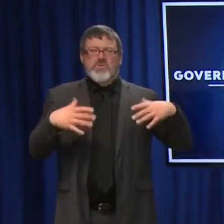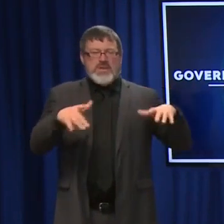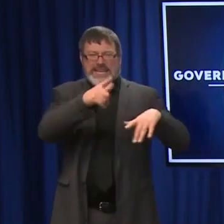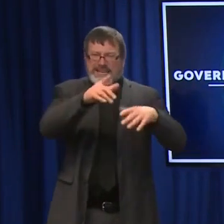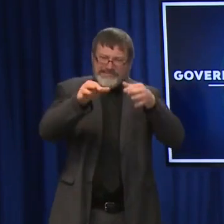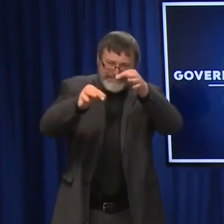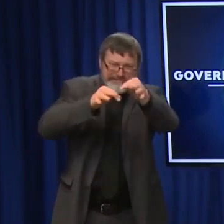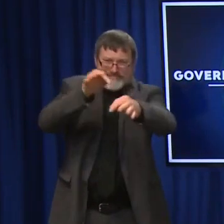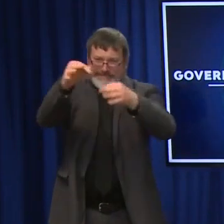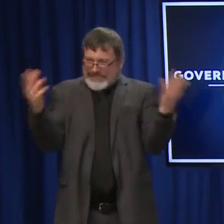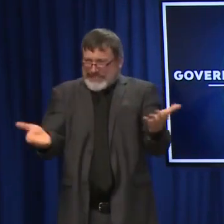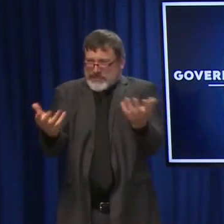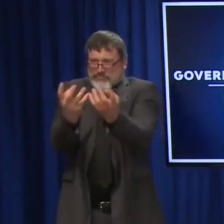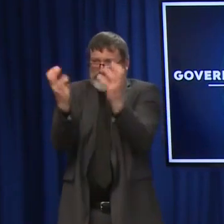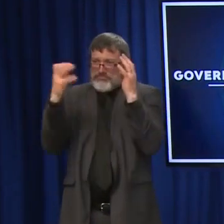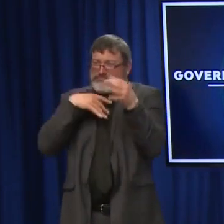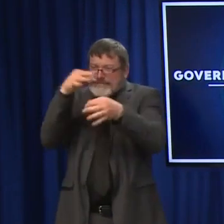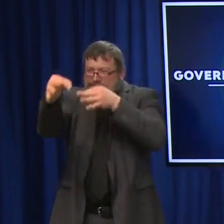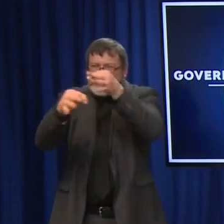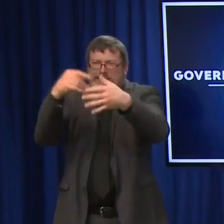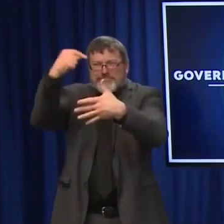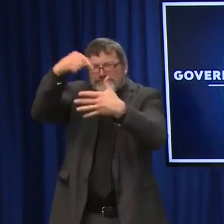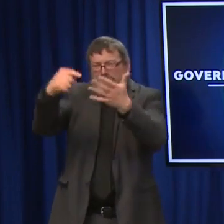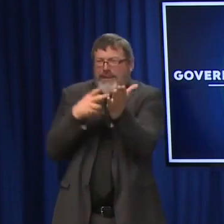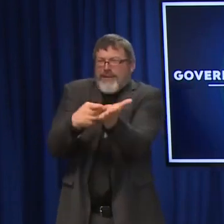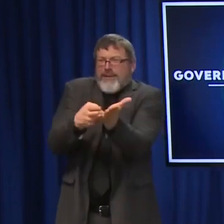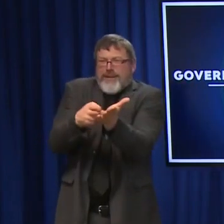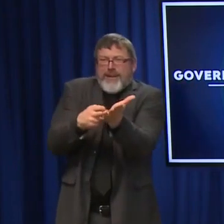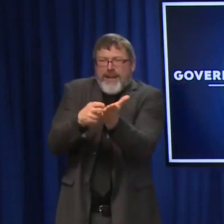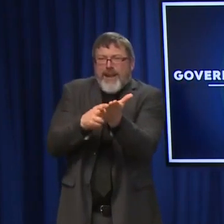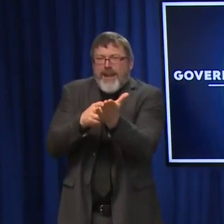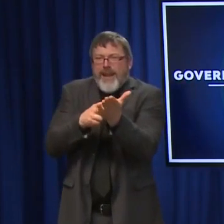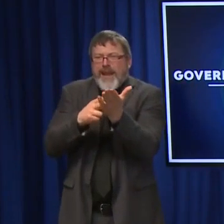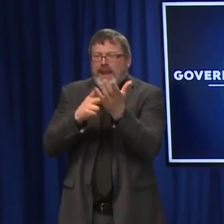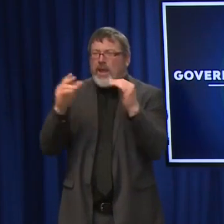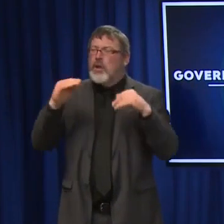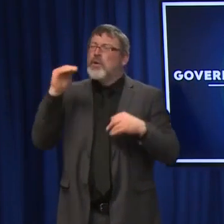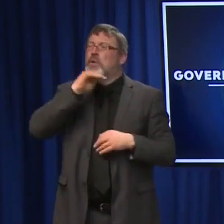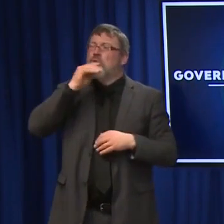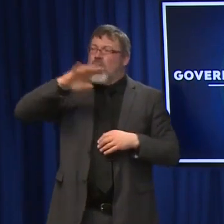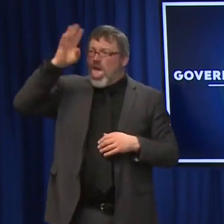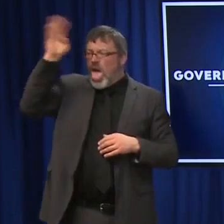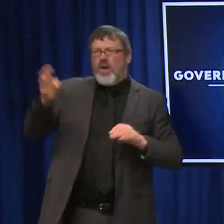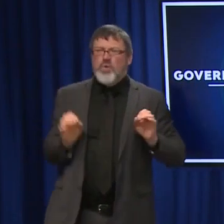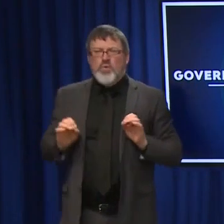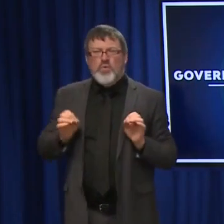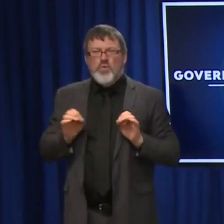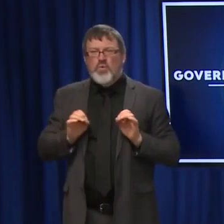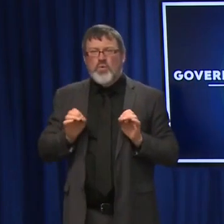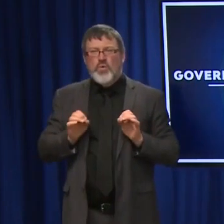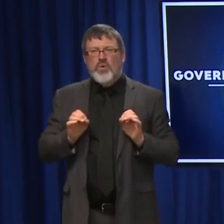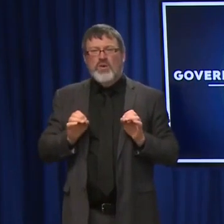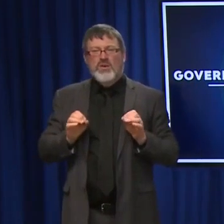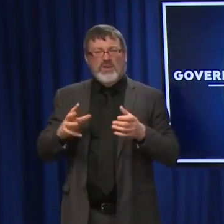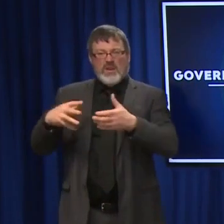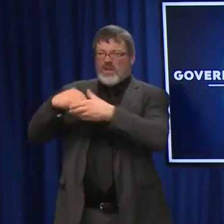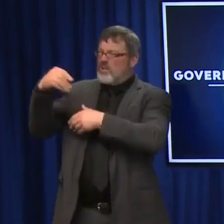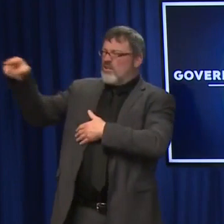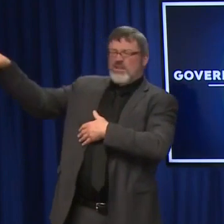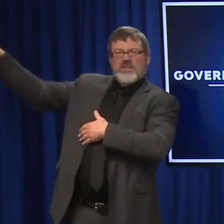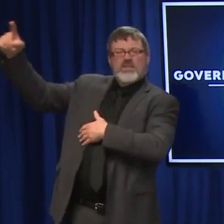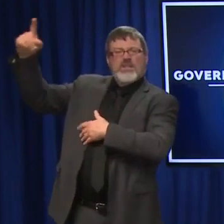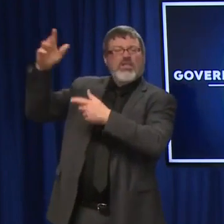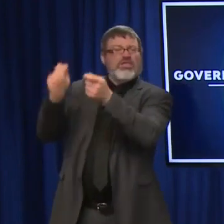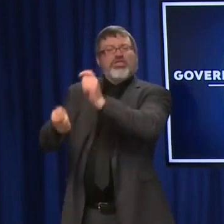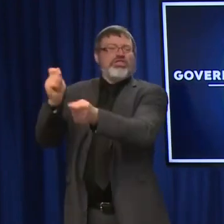am and I'm insistent that the data be real and accurate. But there's just so much consistent misinformation out there. And I try to